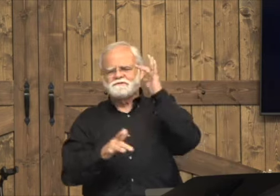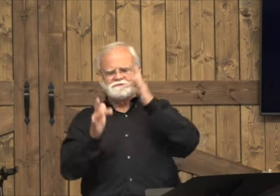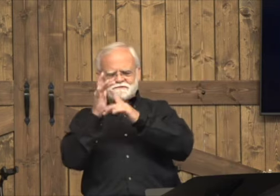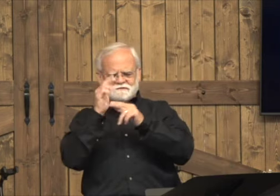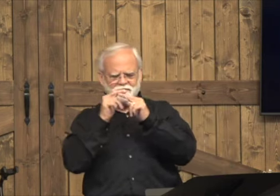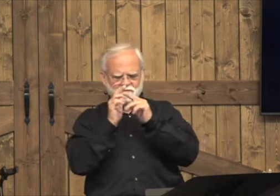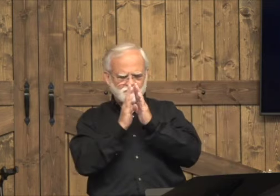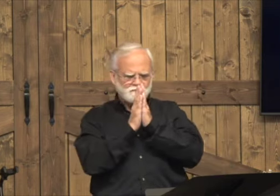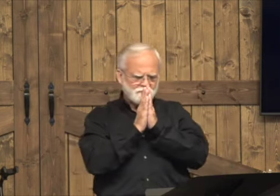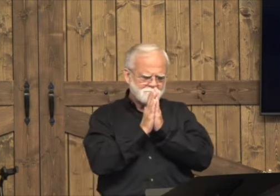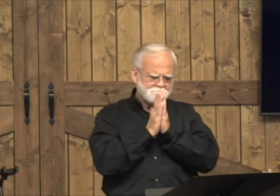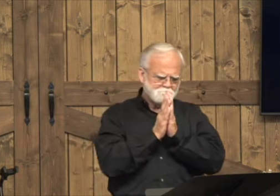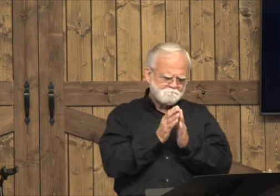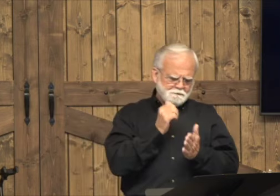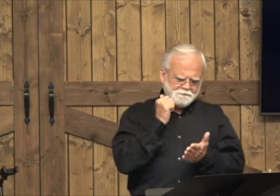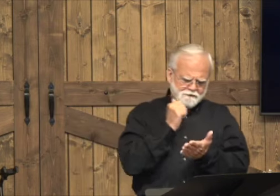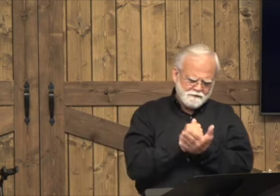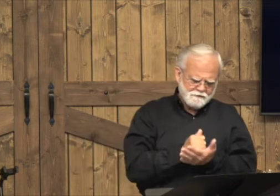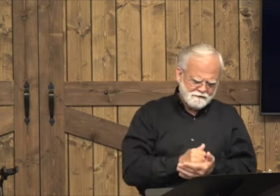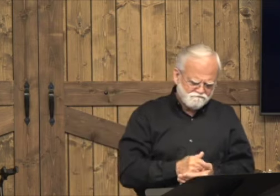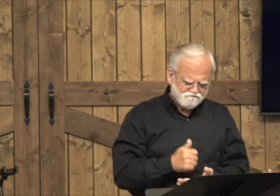your love. is so awesome. In Jesus' name, amen.